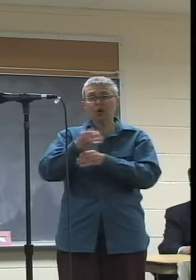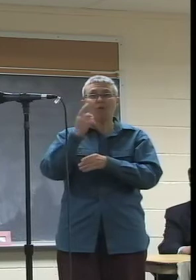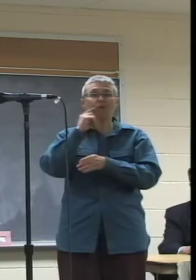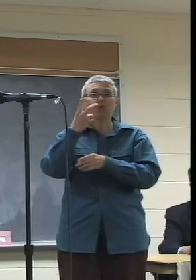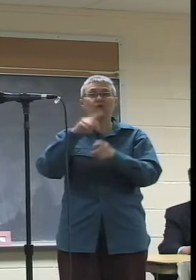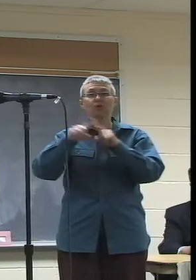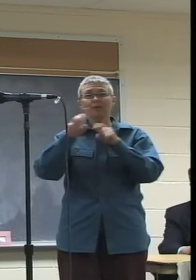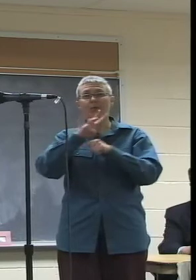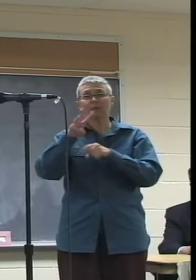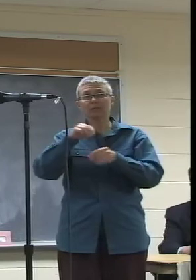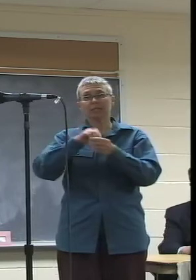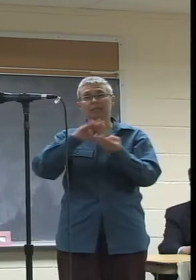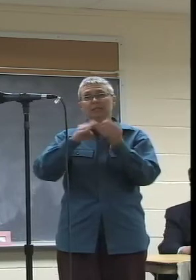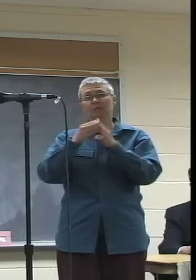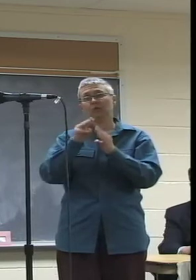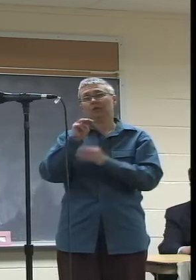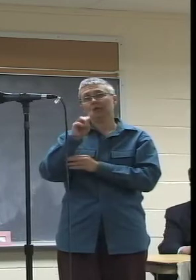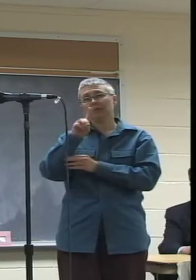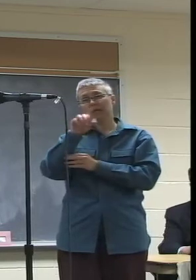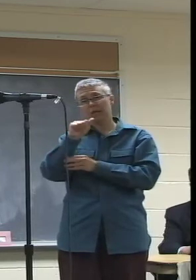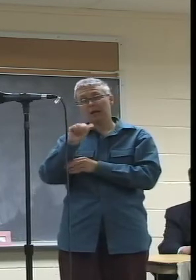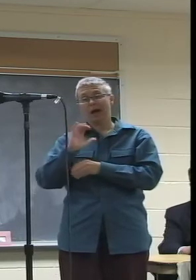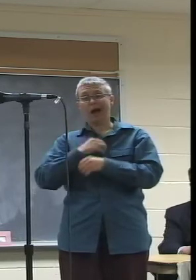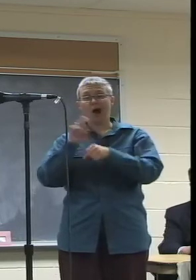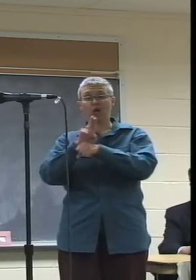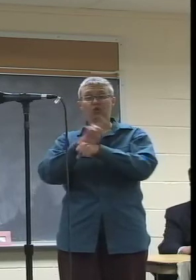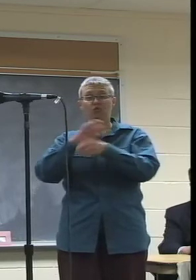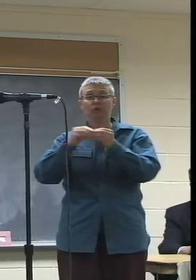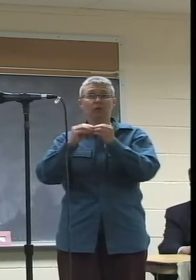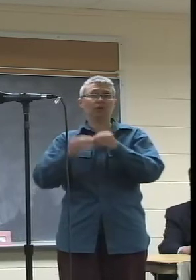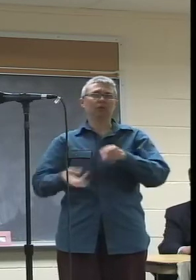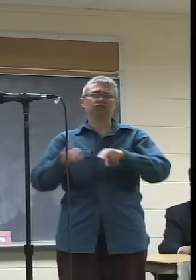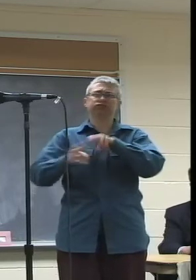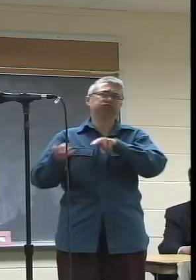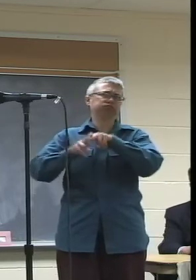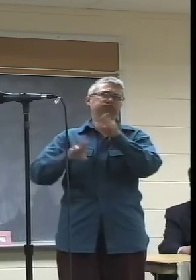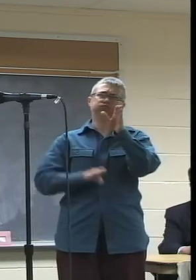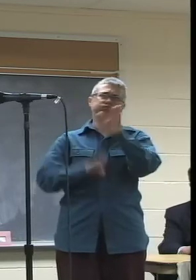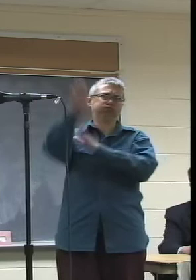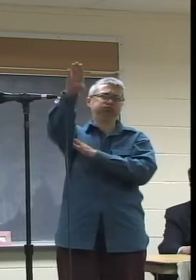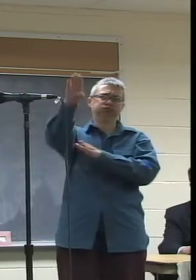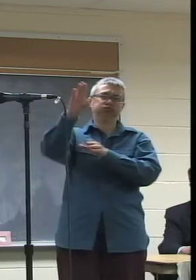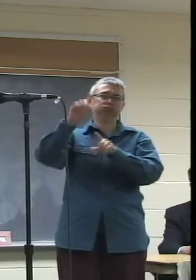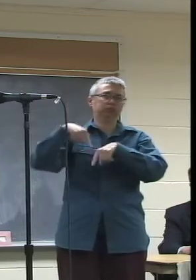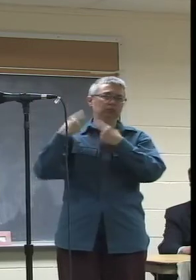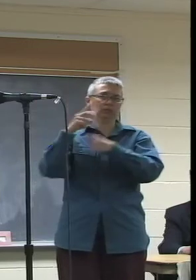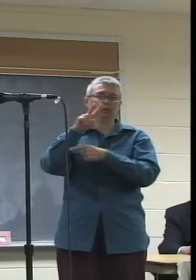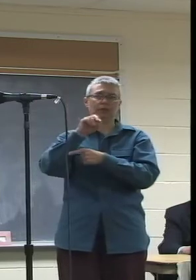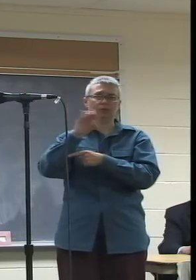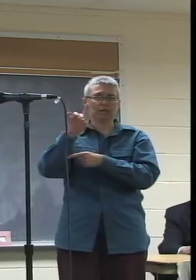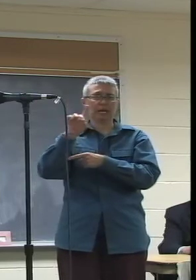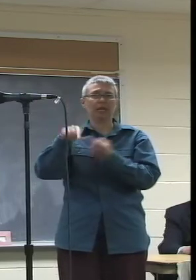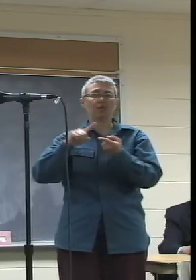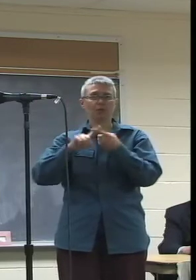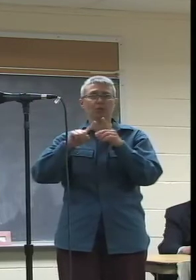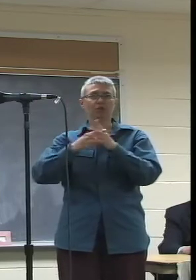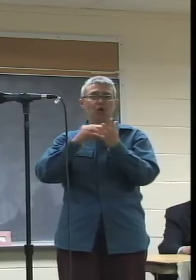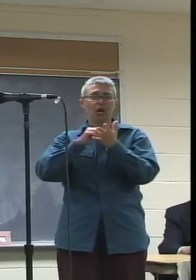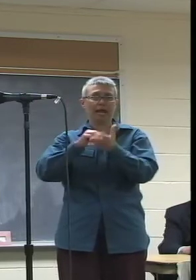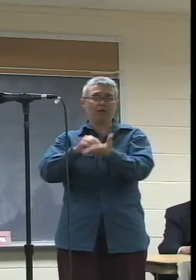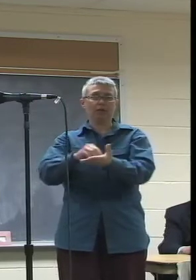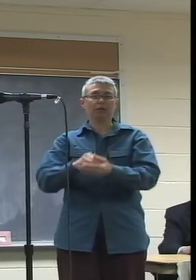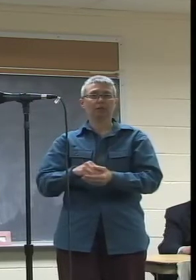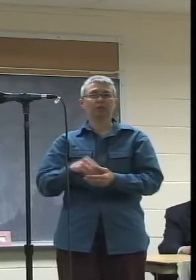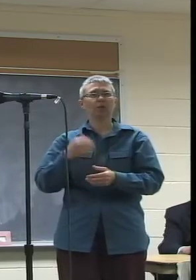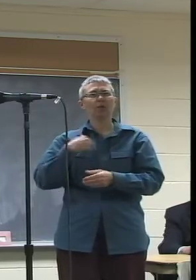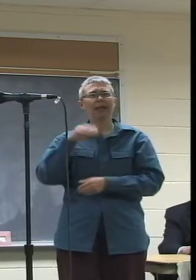Our usage numbers have skyrocketed over the last since 2008 when we began tracking those numbers. We